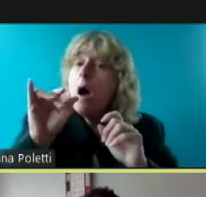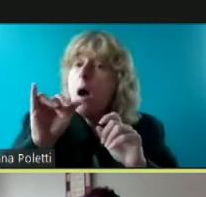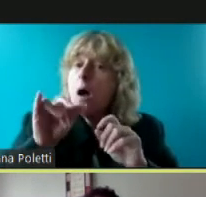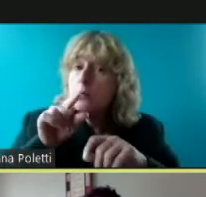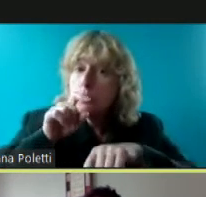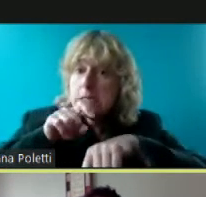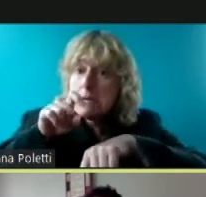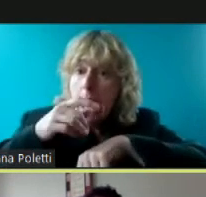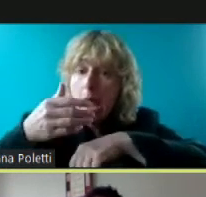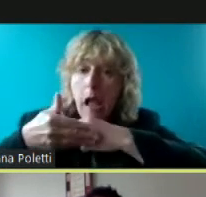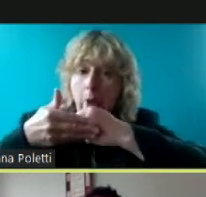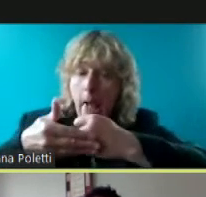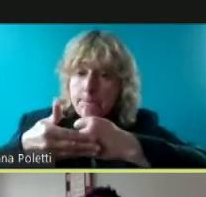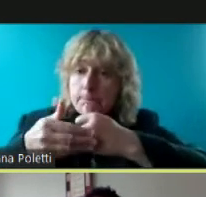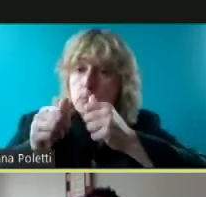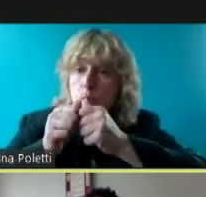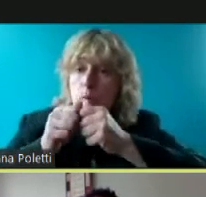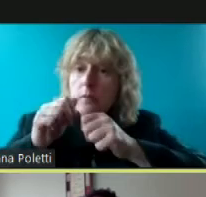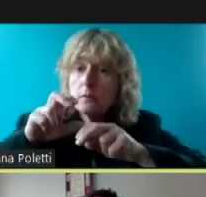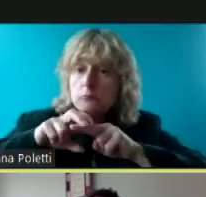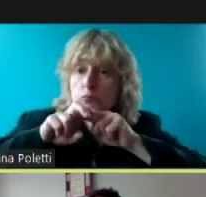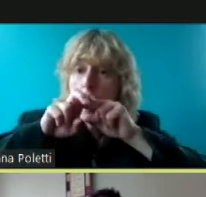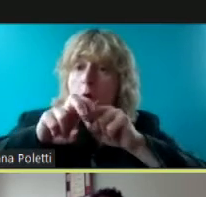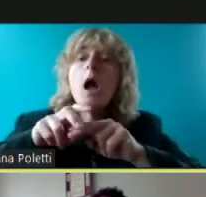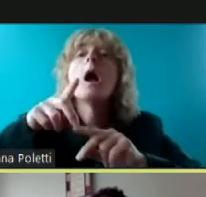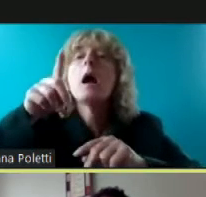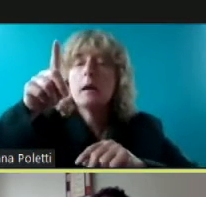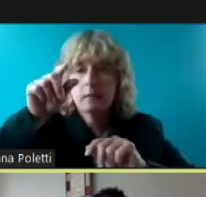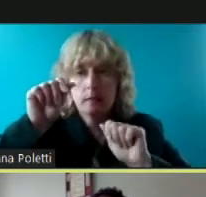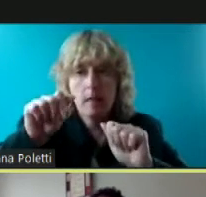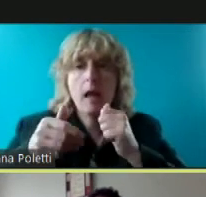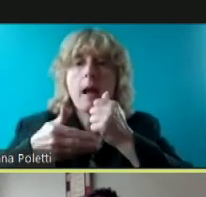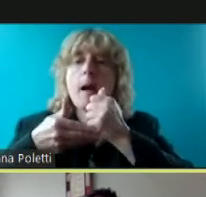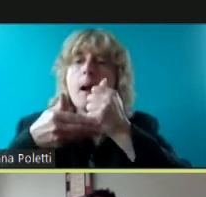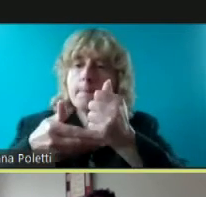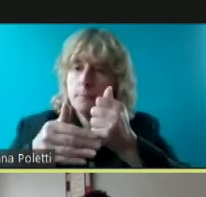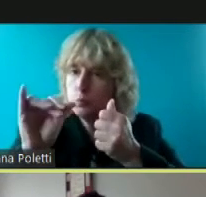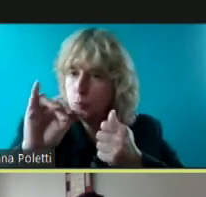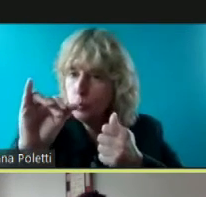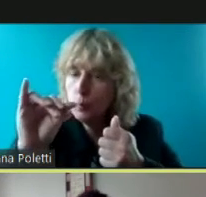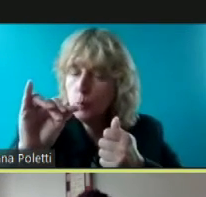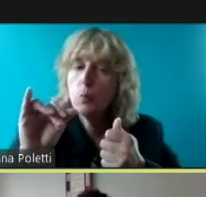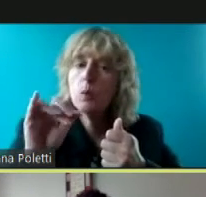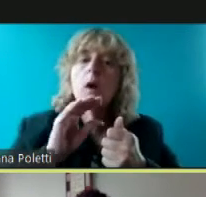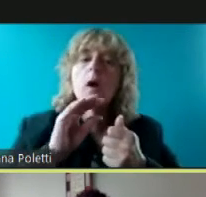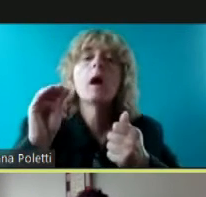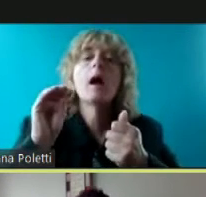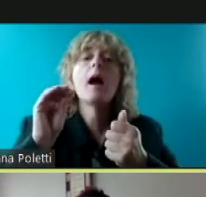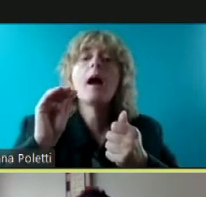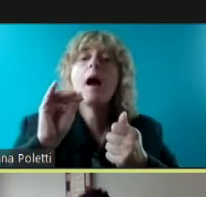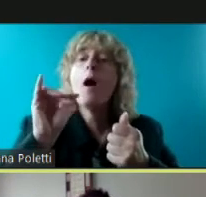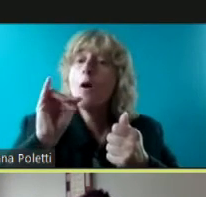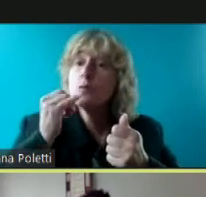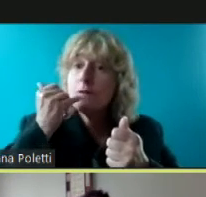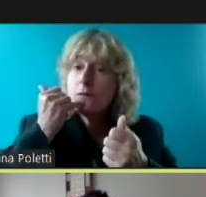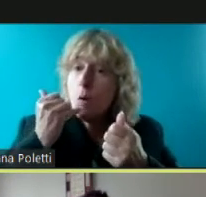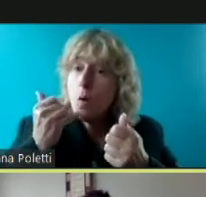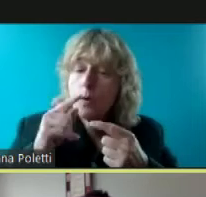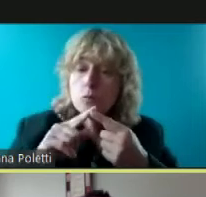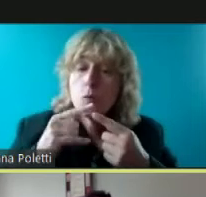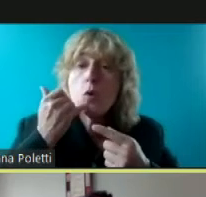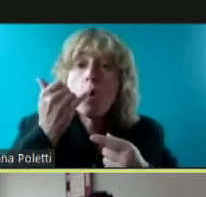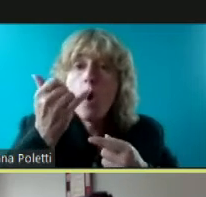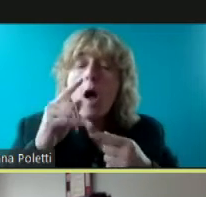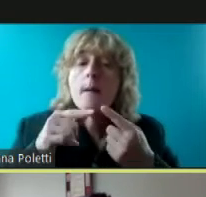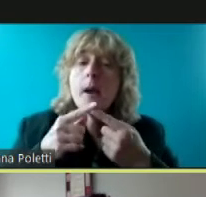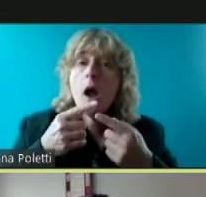they can help with that as well the same number can be used for the good neighbor program you can